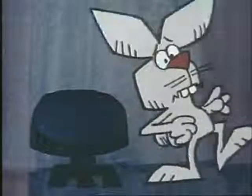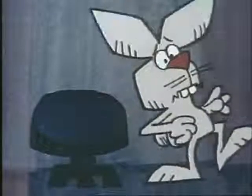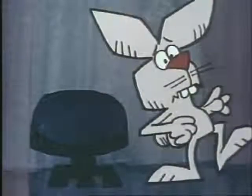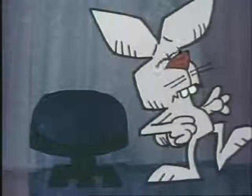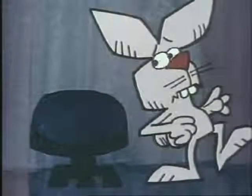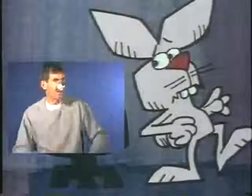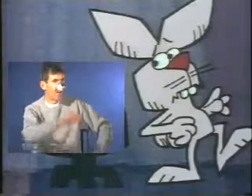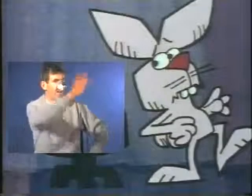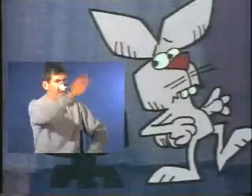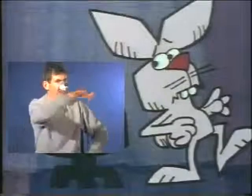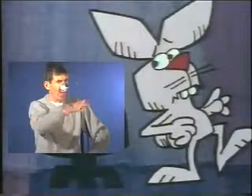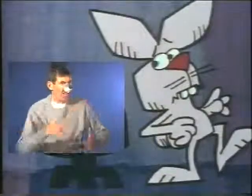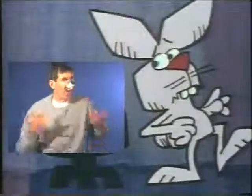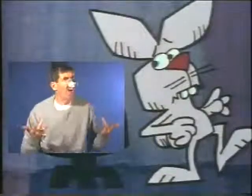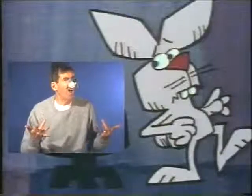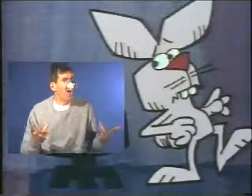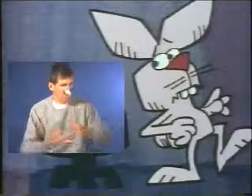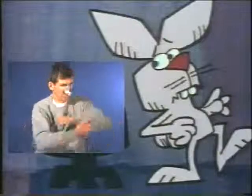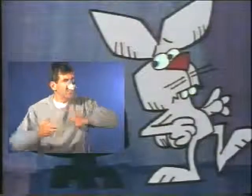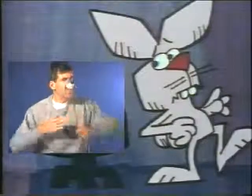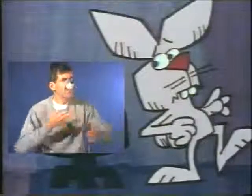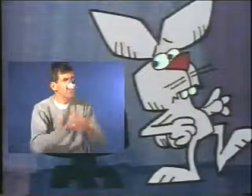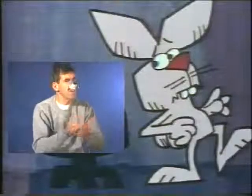or Hey, you're stealing my money.